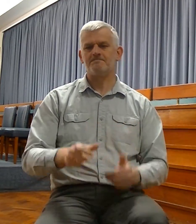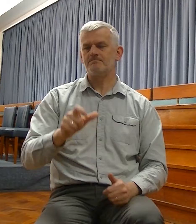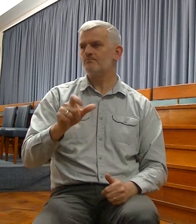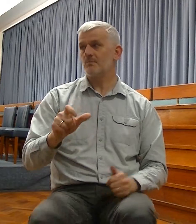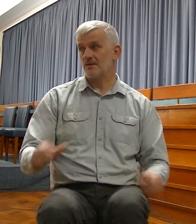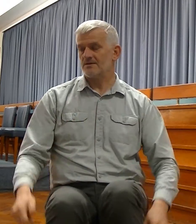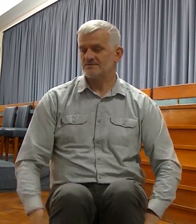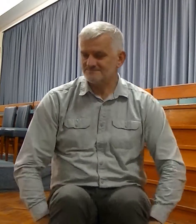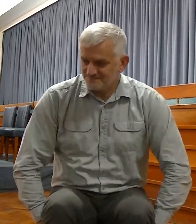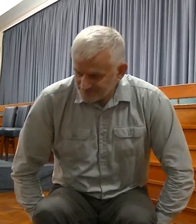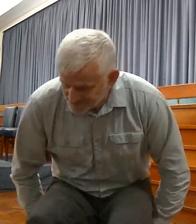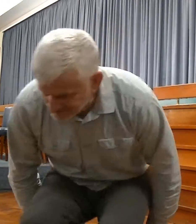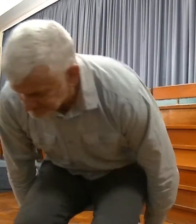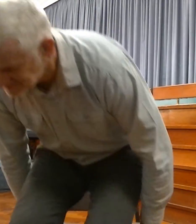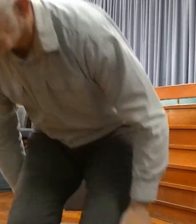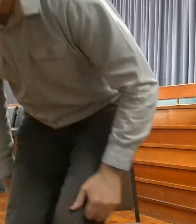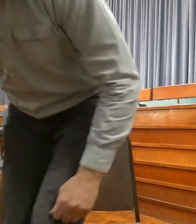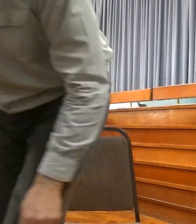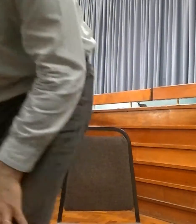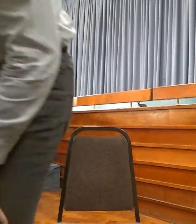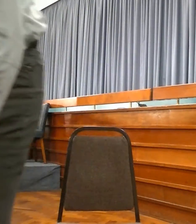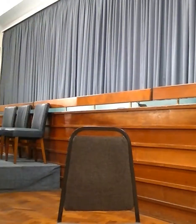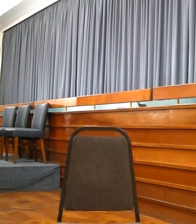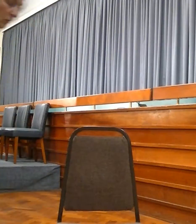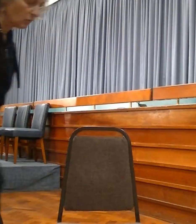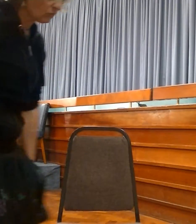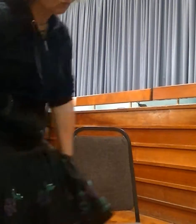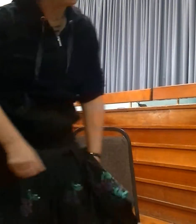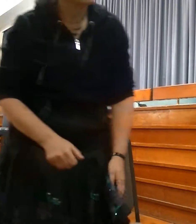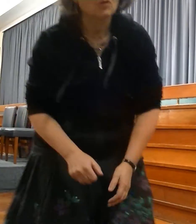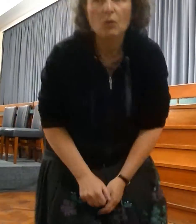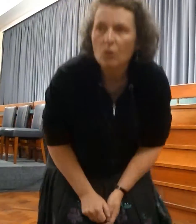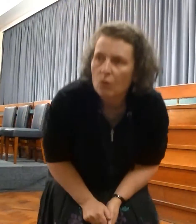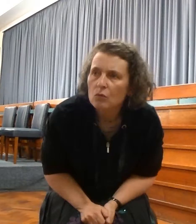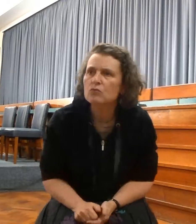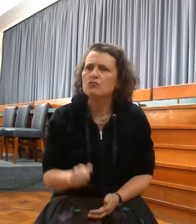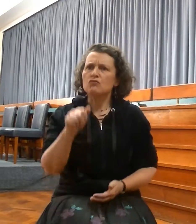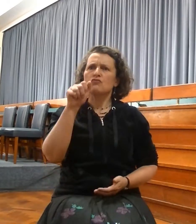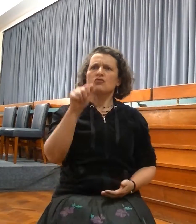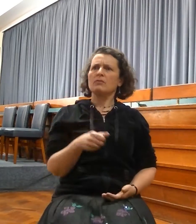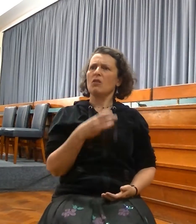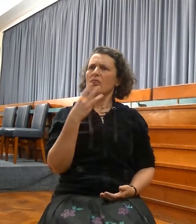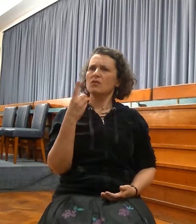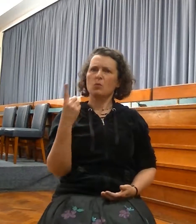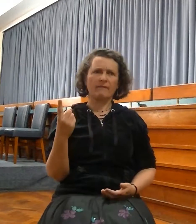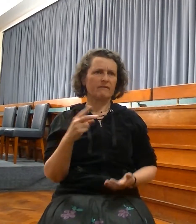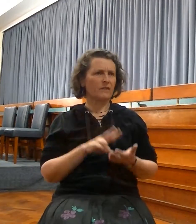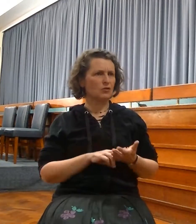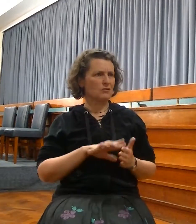and verse 10. Hear the word of the Lord, O ye nations, and declare it in the isles afar off,